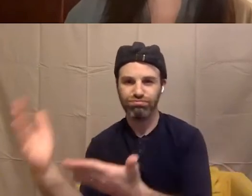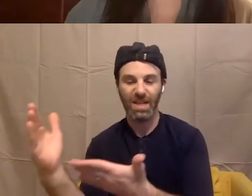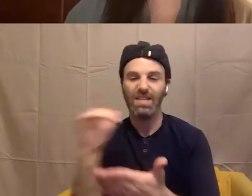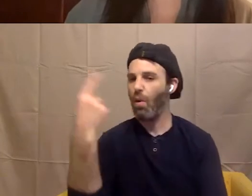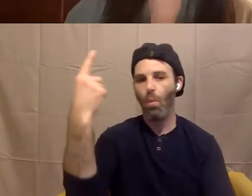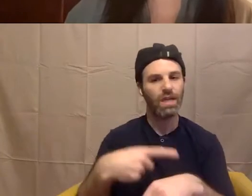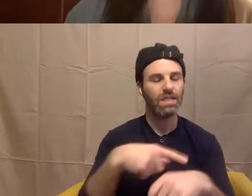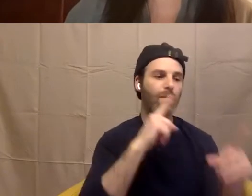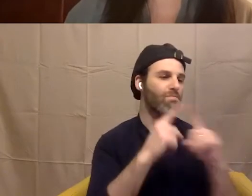one PowerPoint.